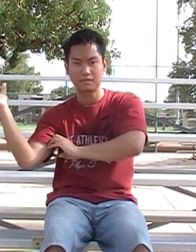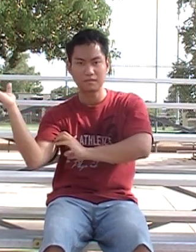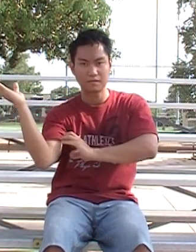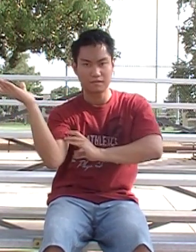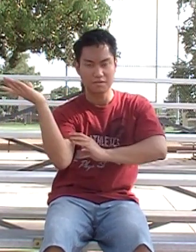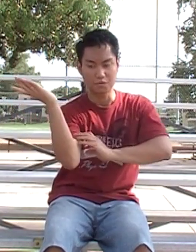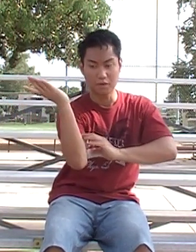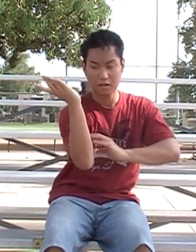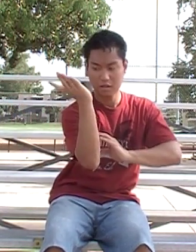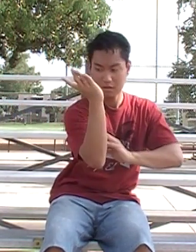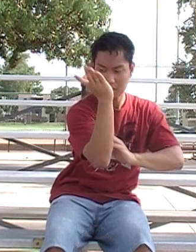Sway.